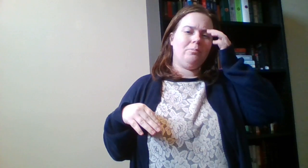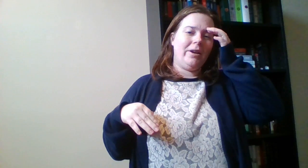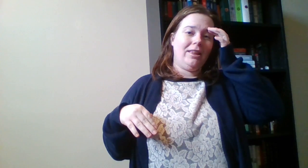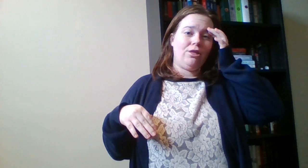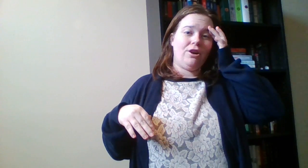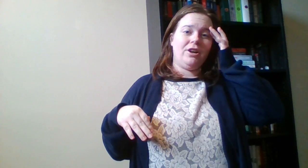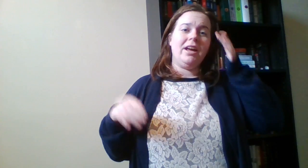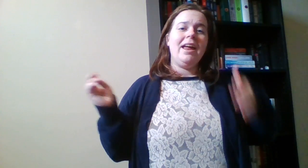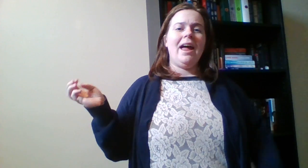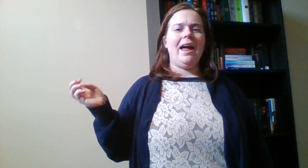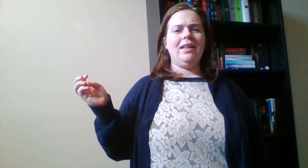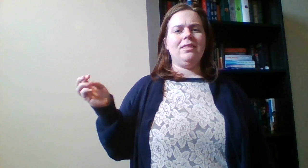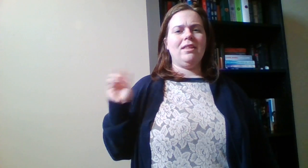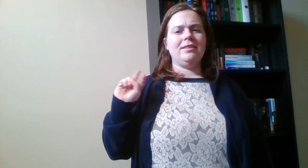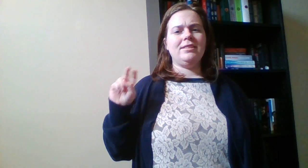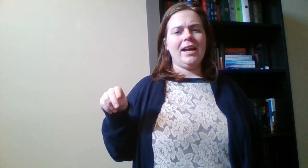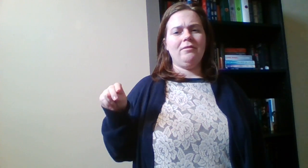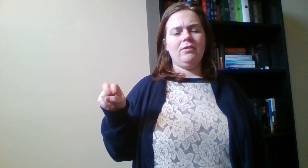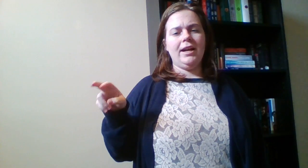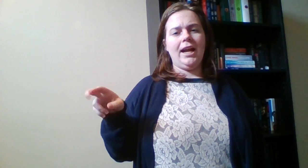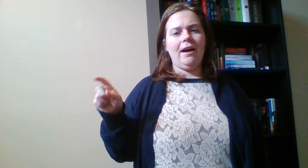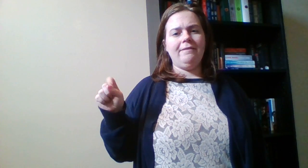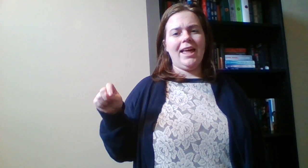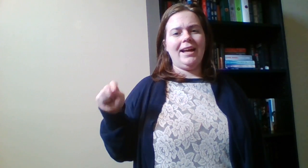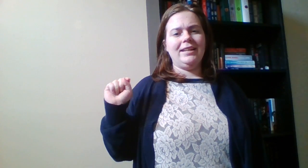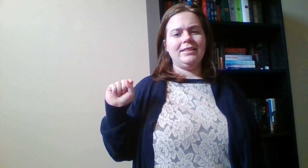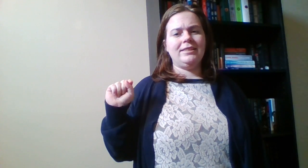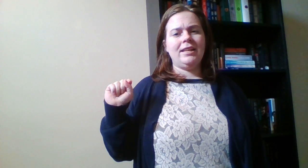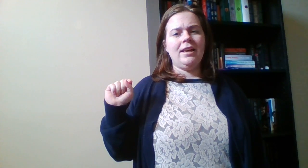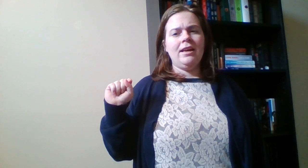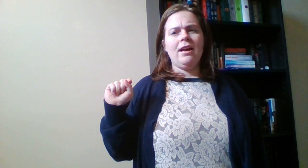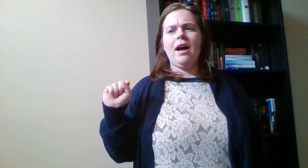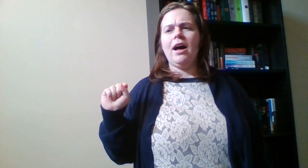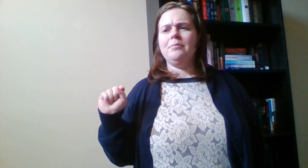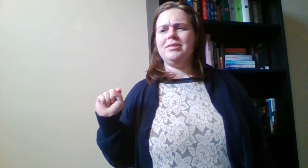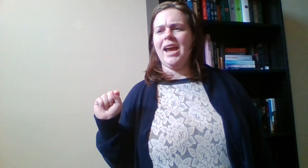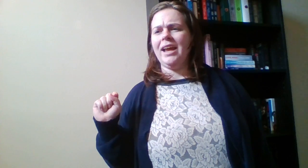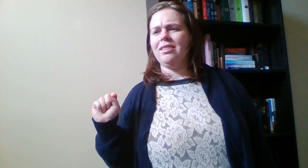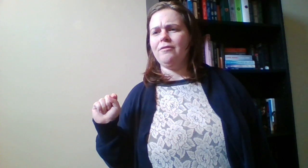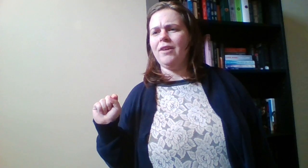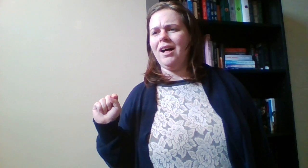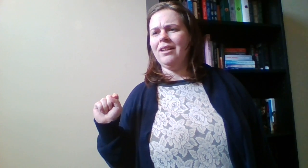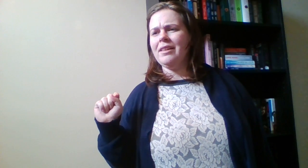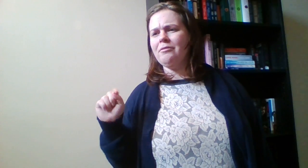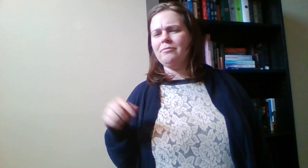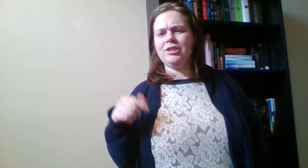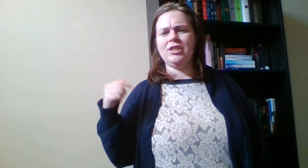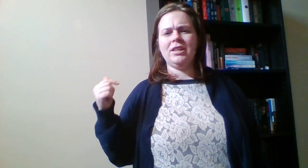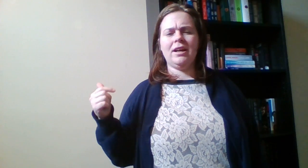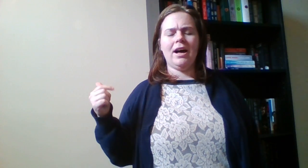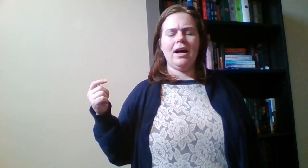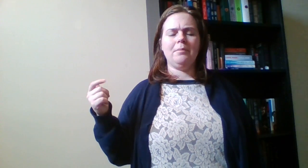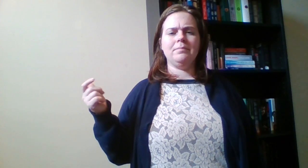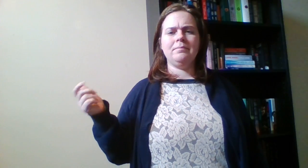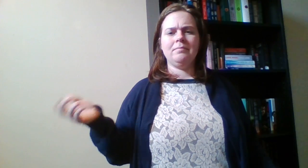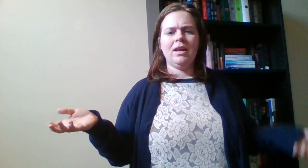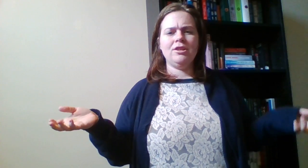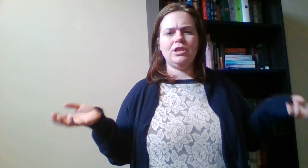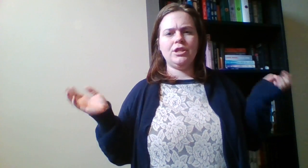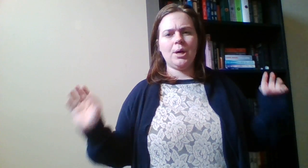23rd. And the second one of that is Take the Fall, which, so